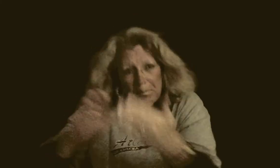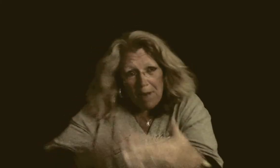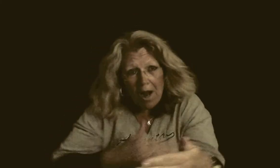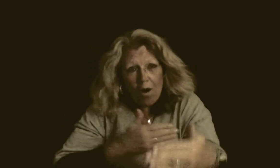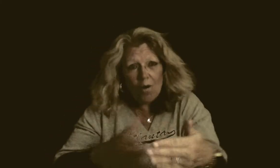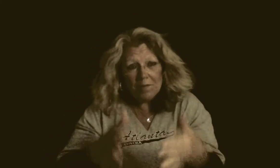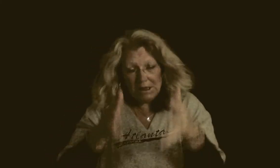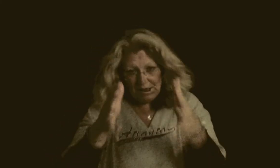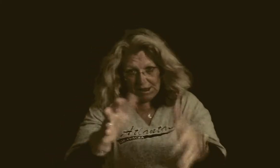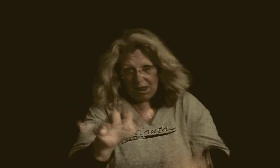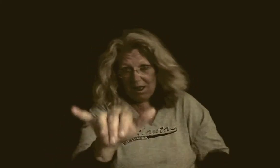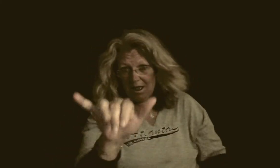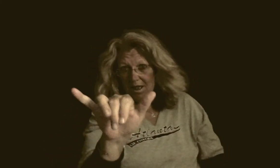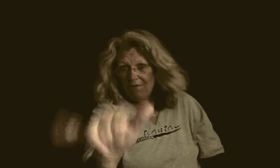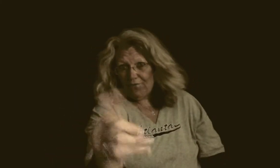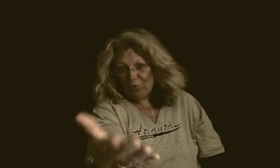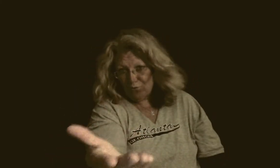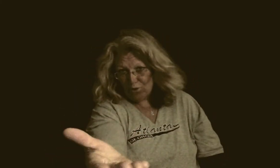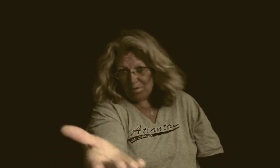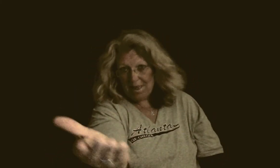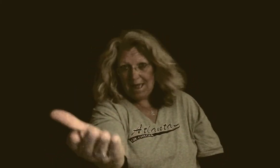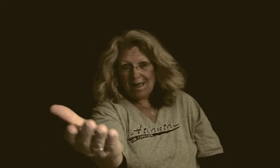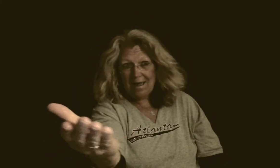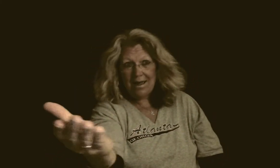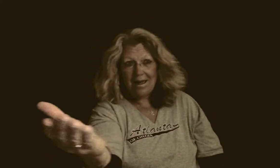poems leave you to be